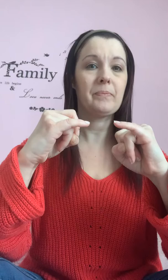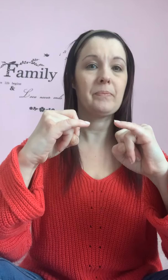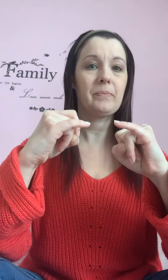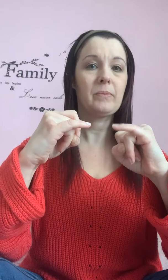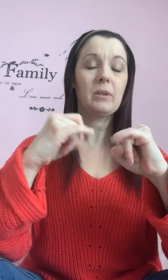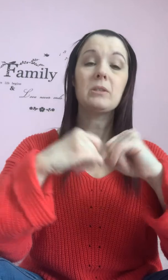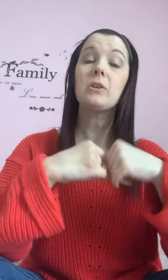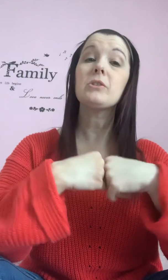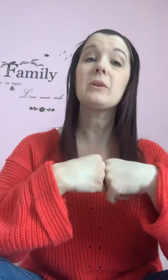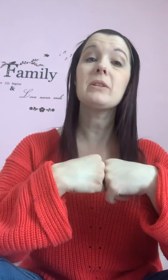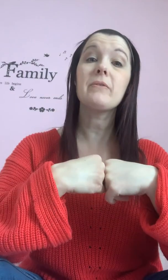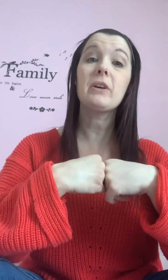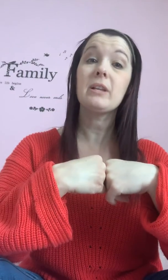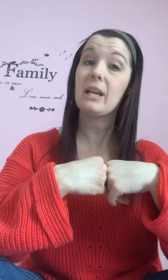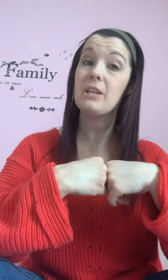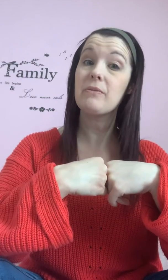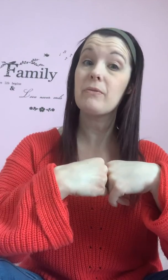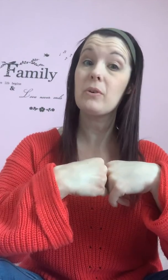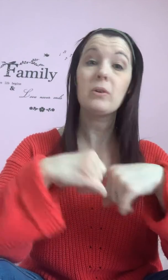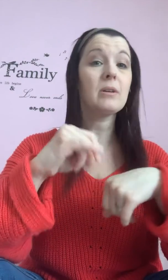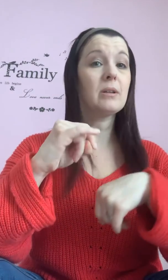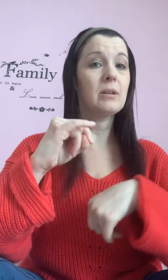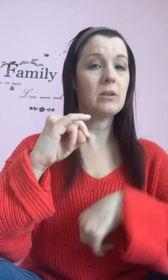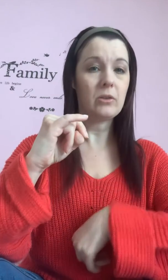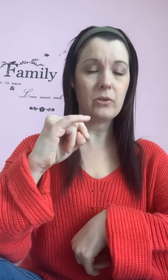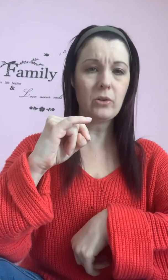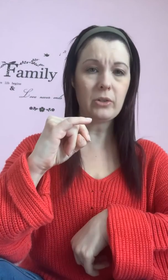It's also another negation for naughty.